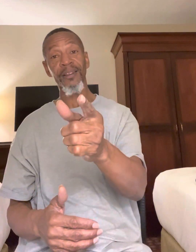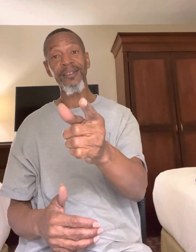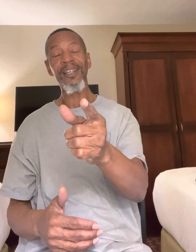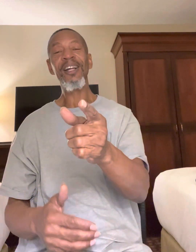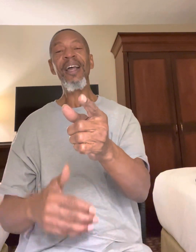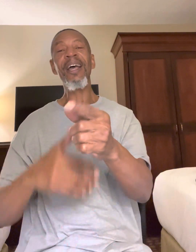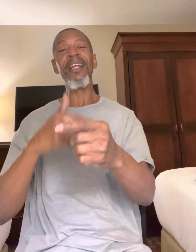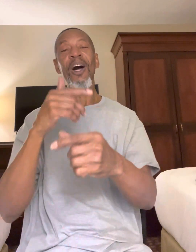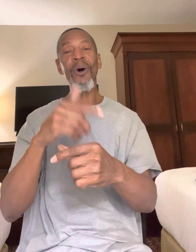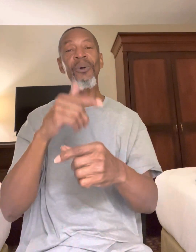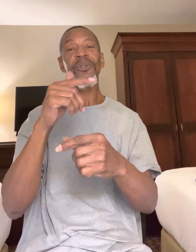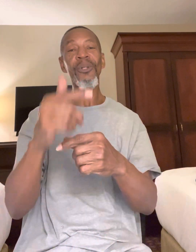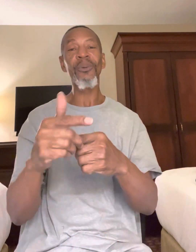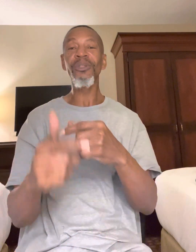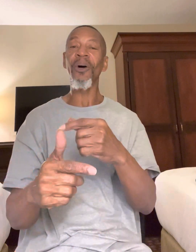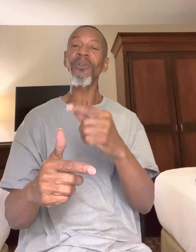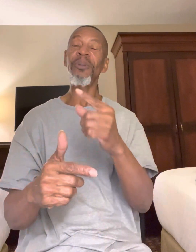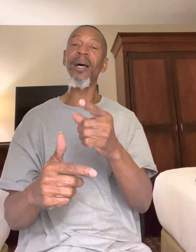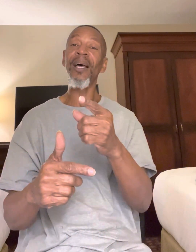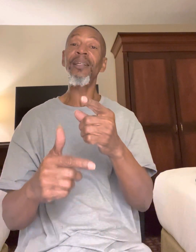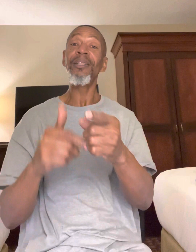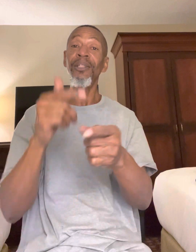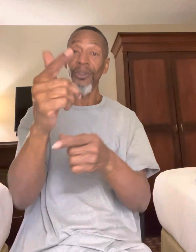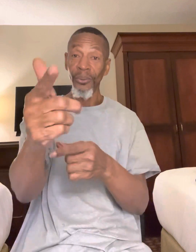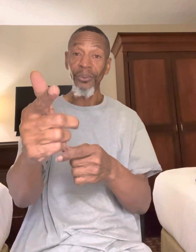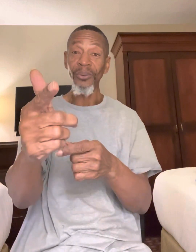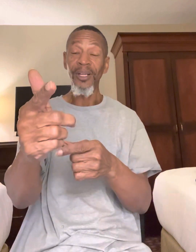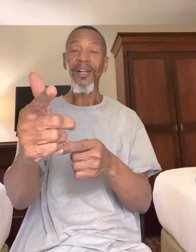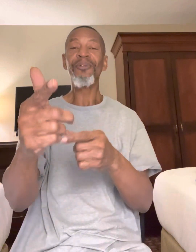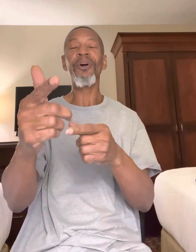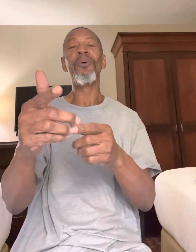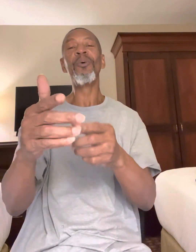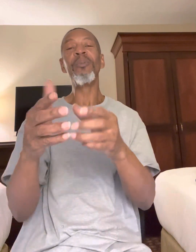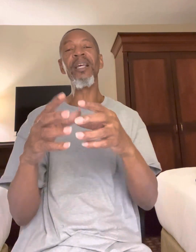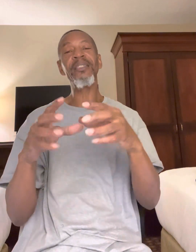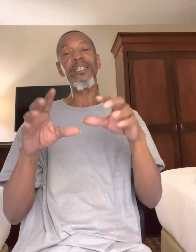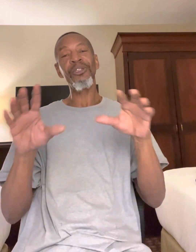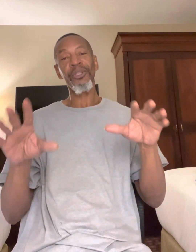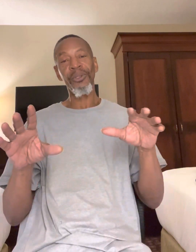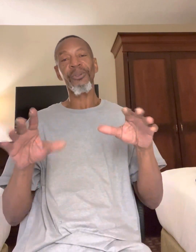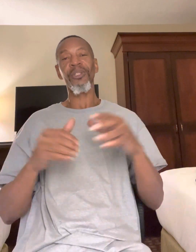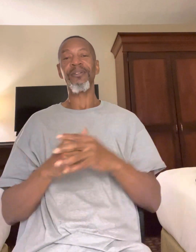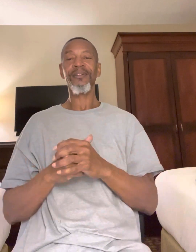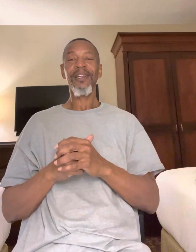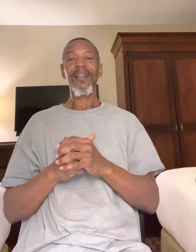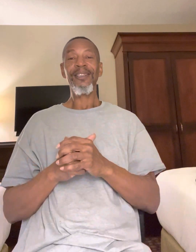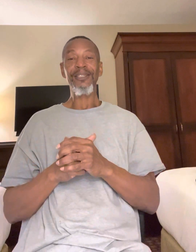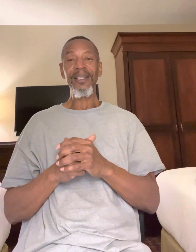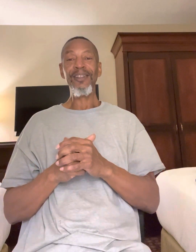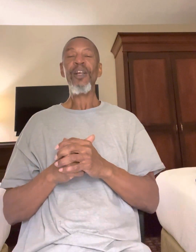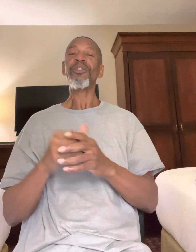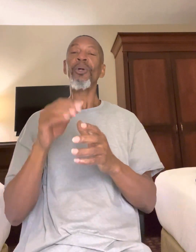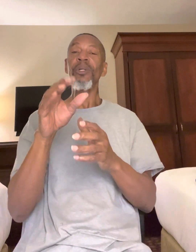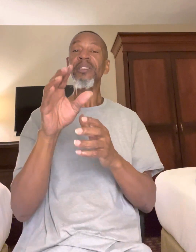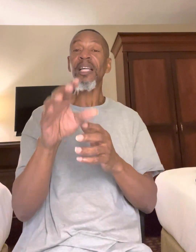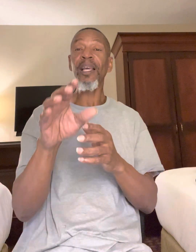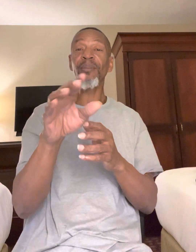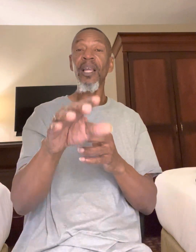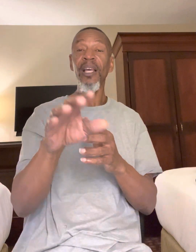and it also talks about you for whom is his children. See, so the same thing